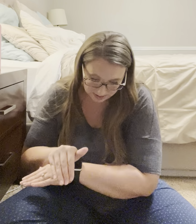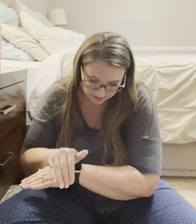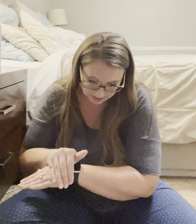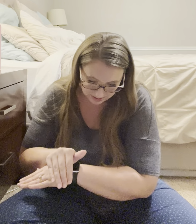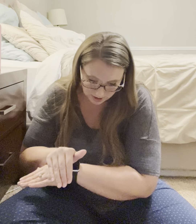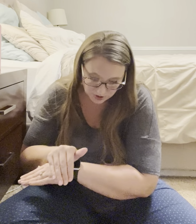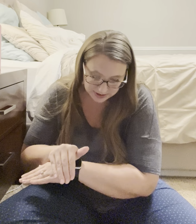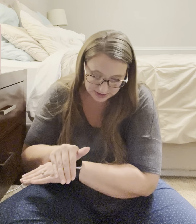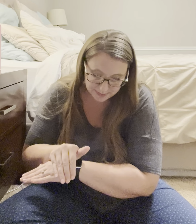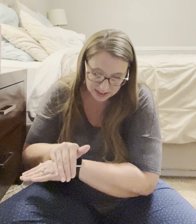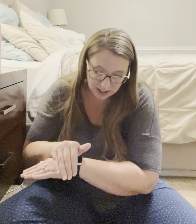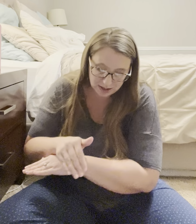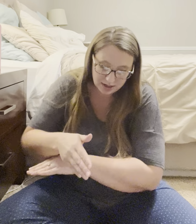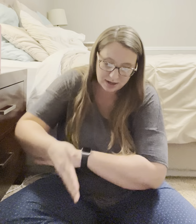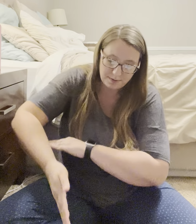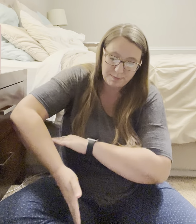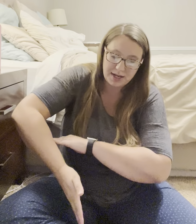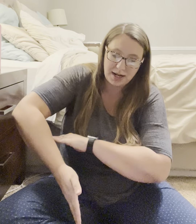Oh, this is midnight. Midnight.